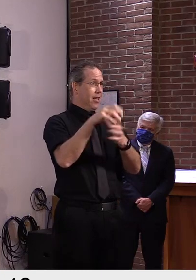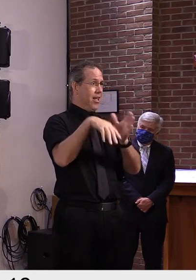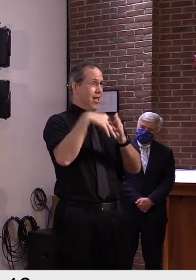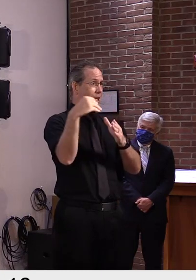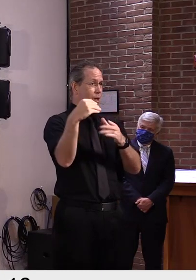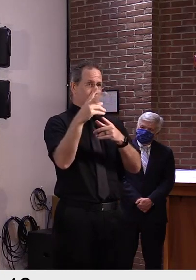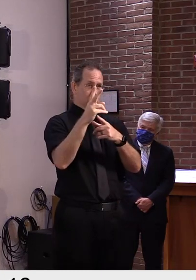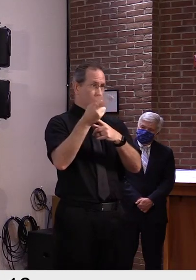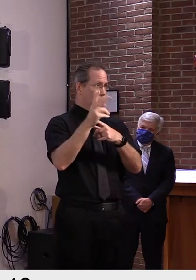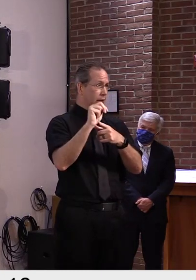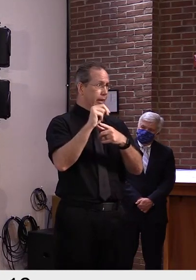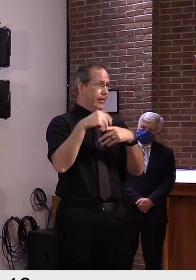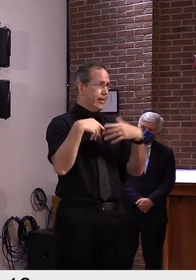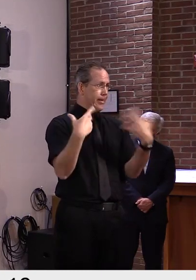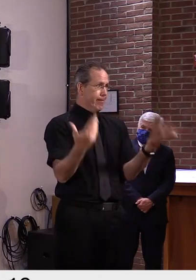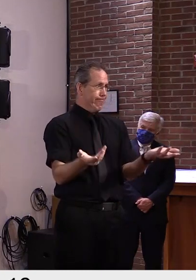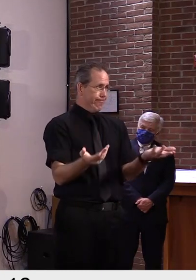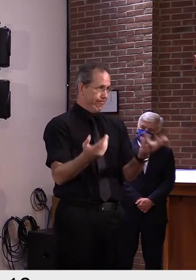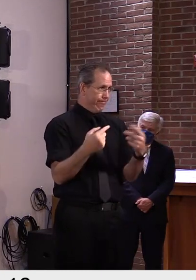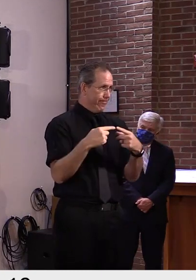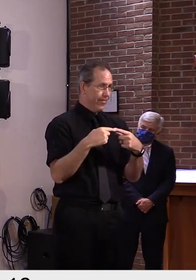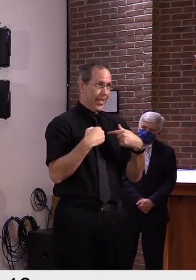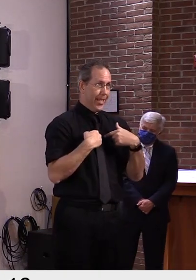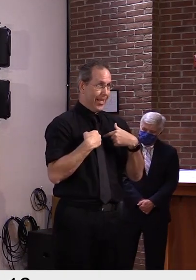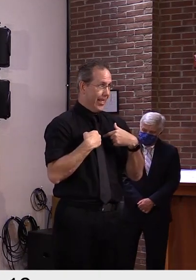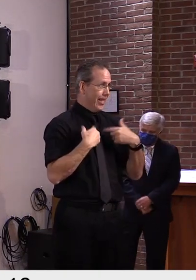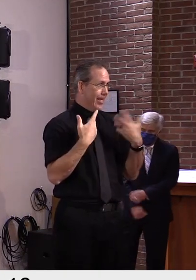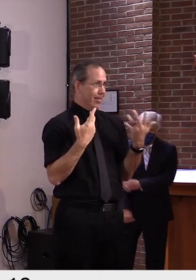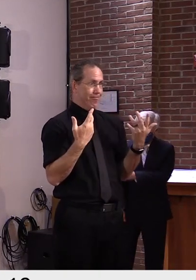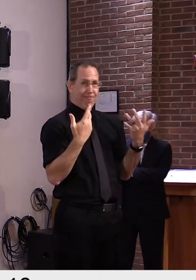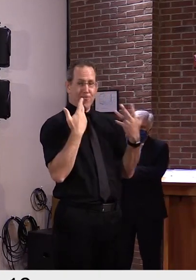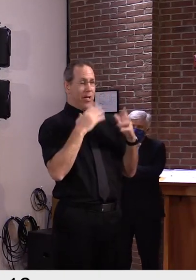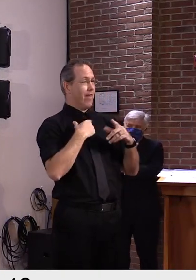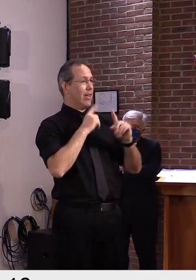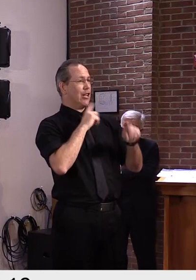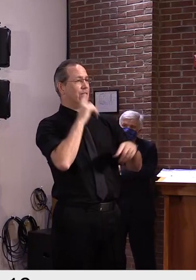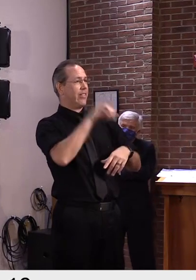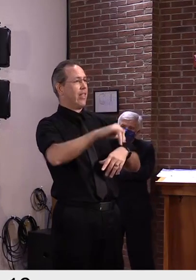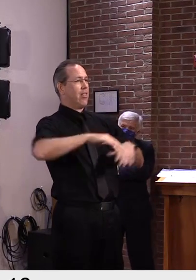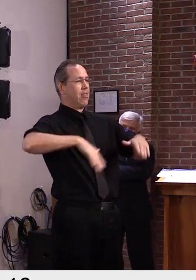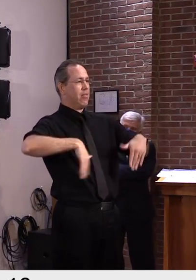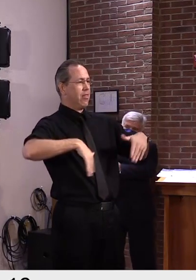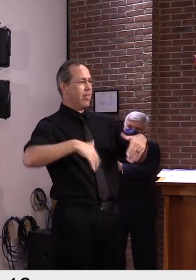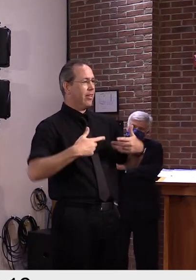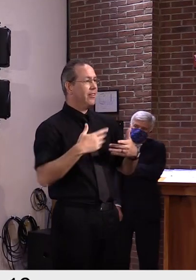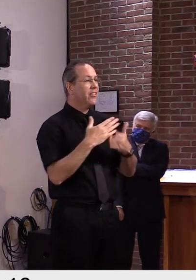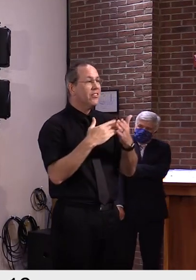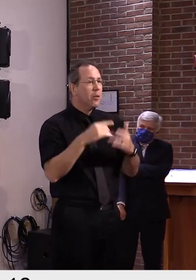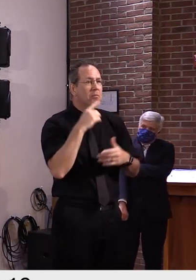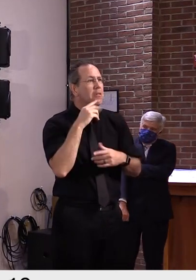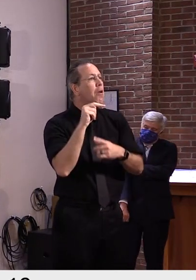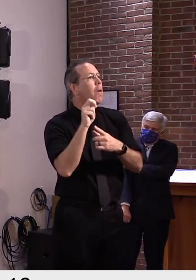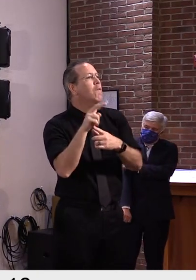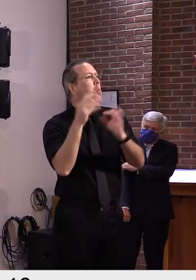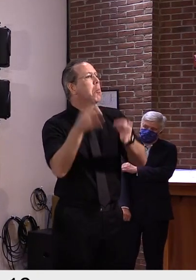I'm not going to profess to have, uh, the answer on that, except to say that things are moving